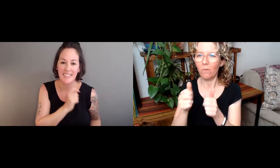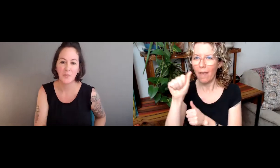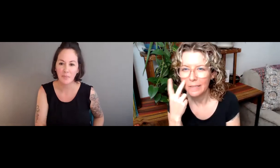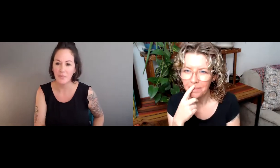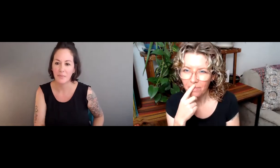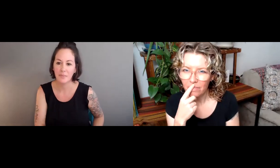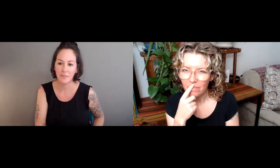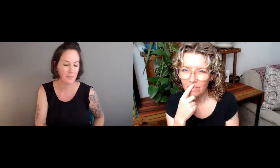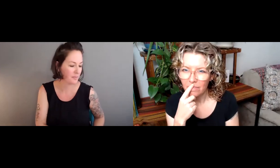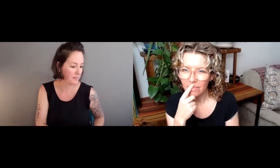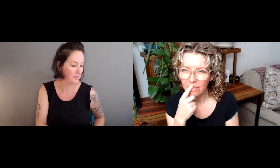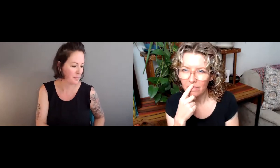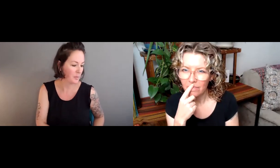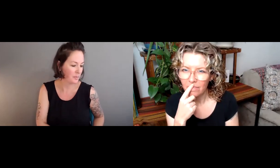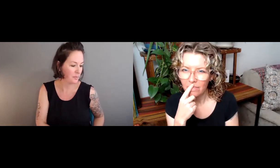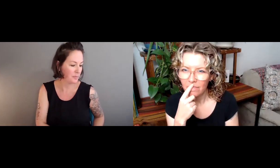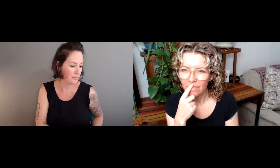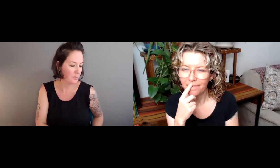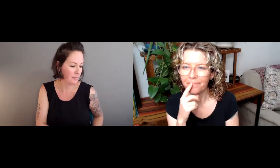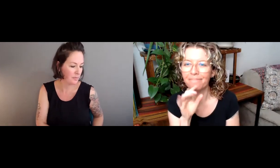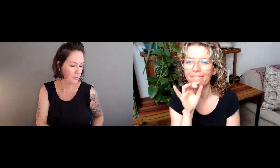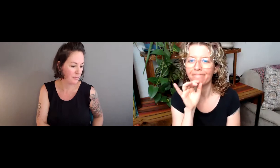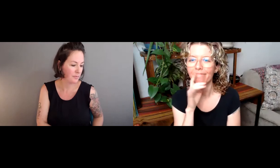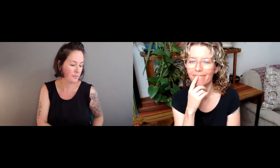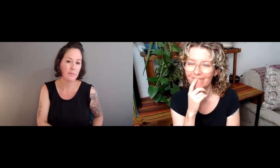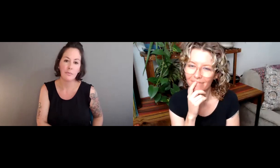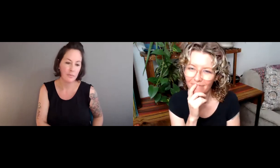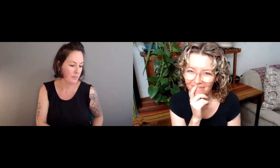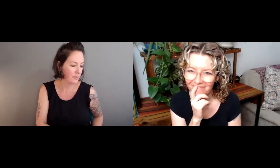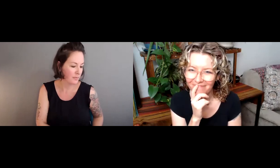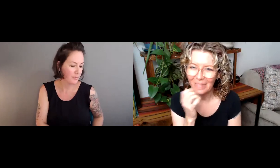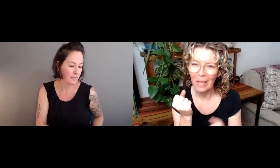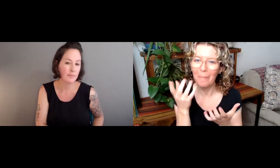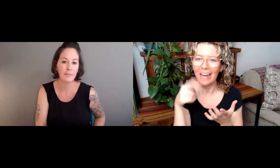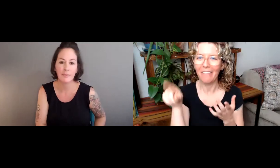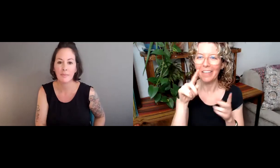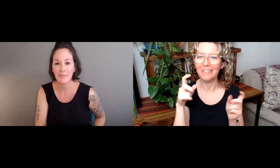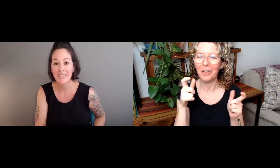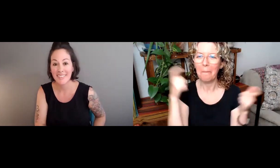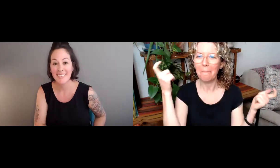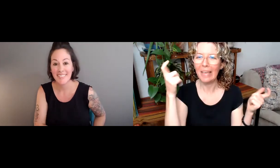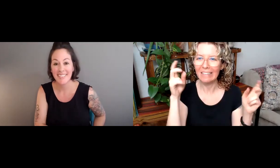Let's see what's remaining in the QA. Any questions we haven't addressed yet?